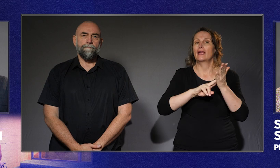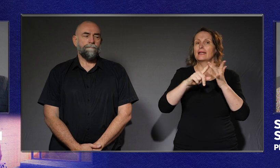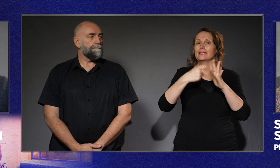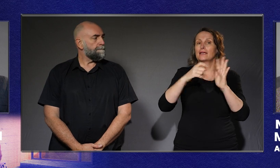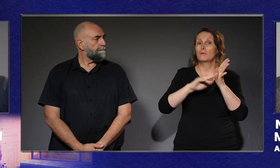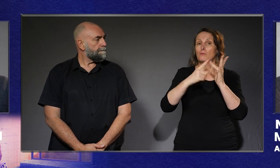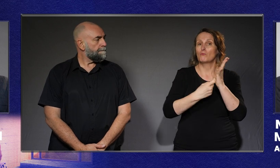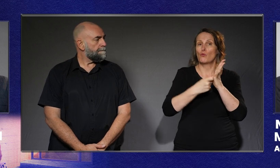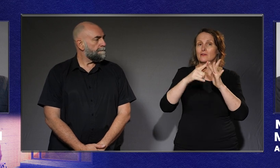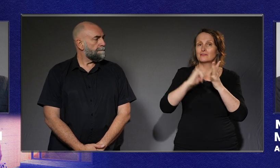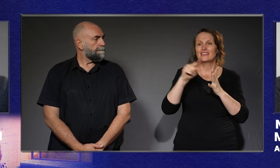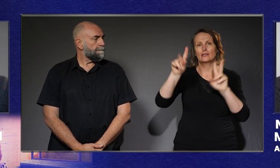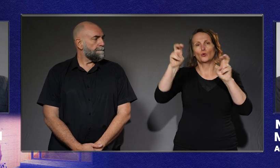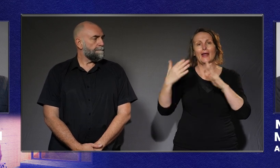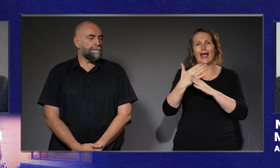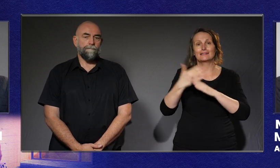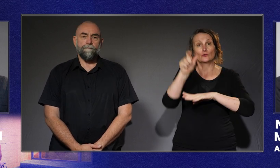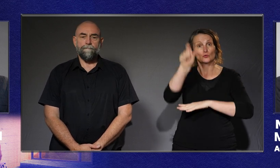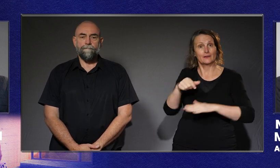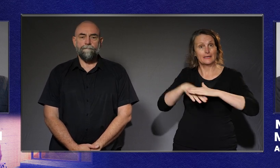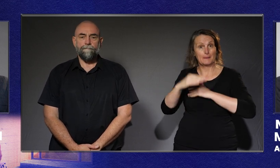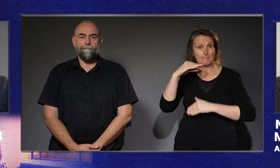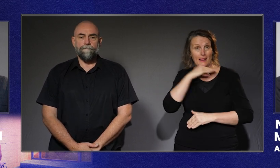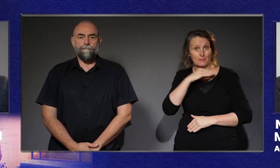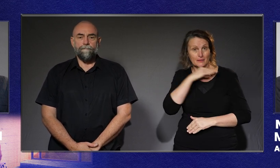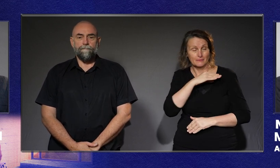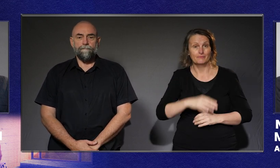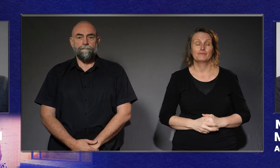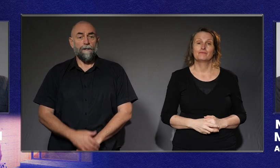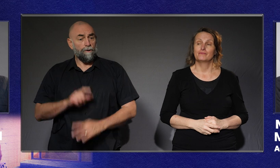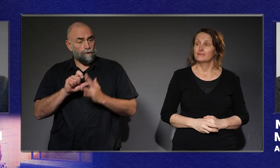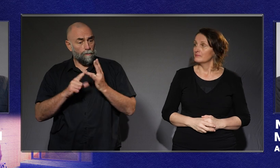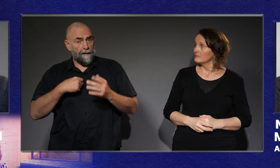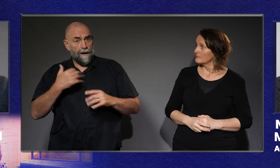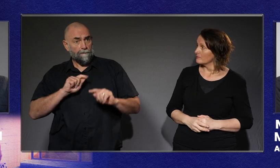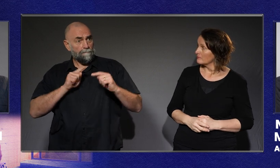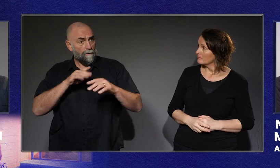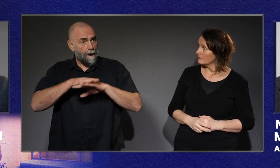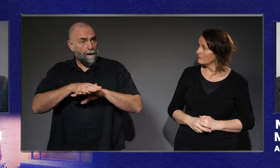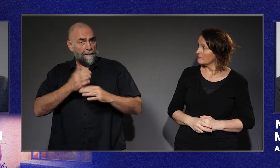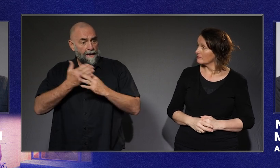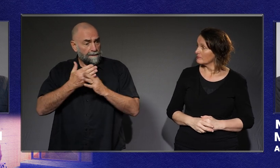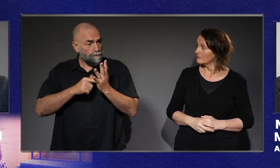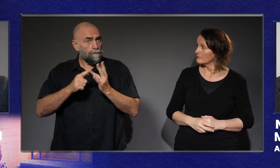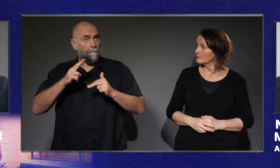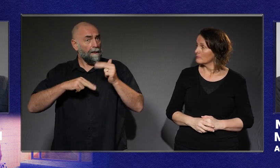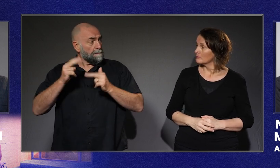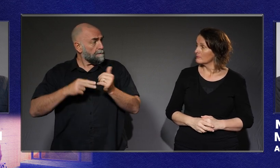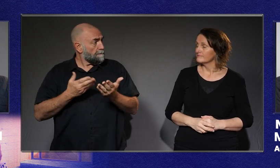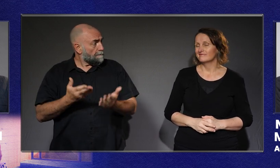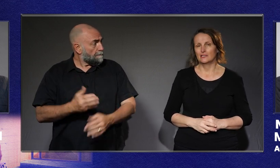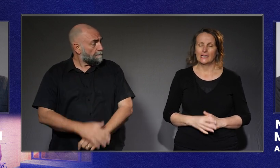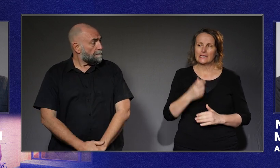in Melbourne. Is there a case for access to premises? It's decidedly grey. And the reason it's decidedly grey